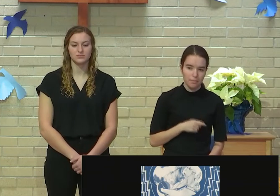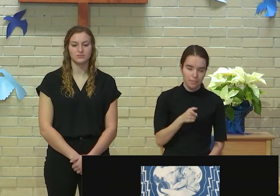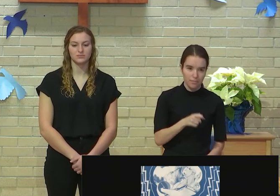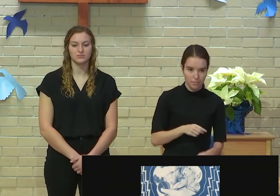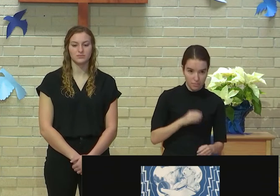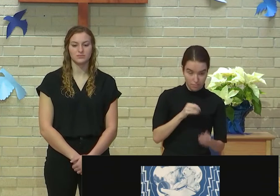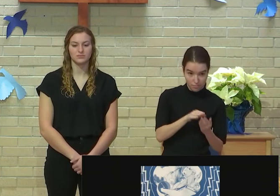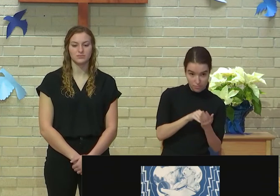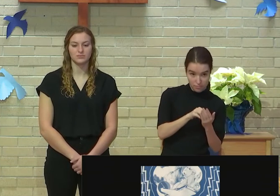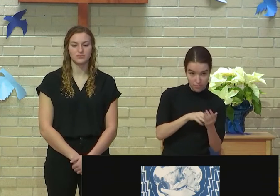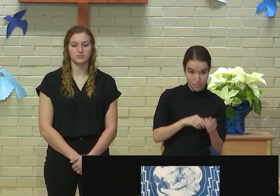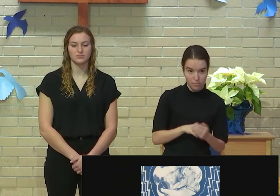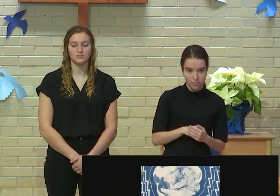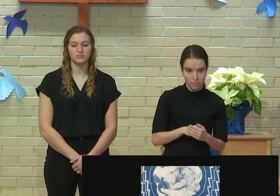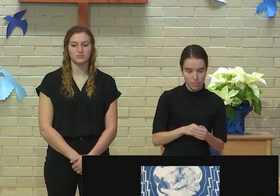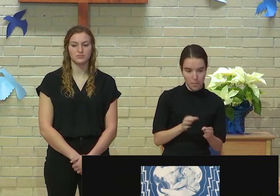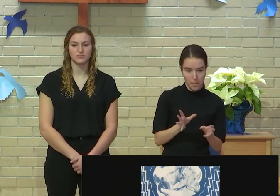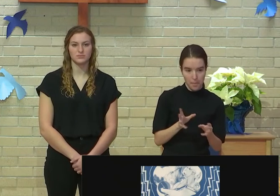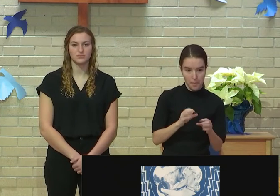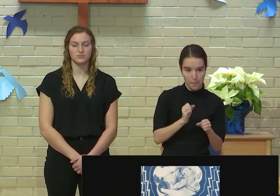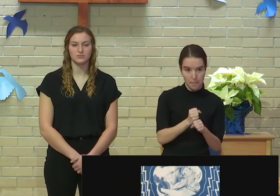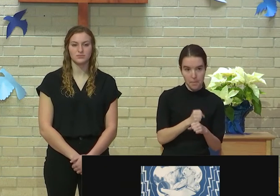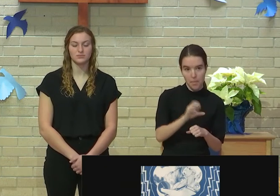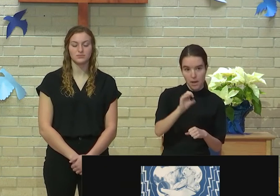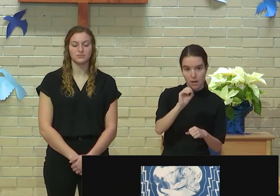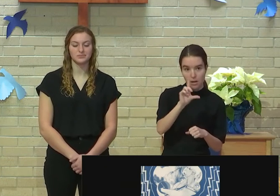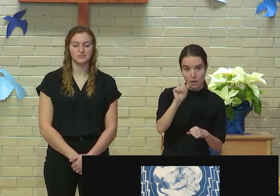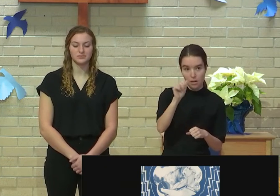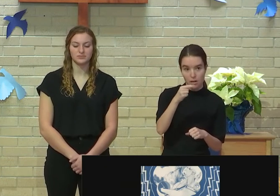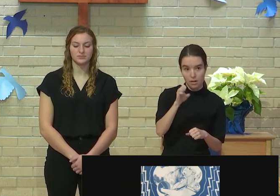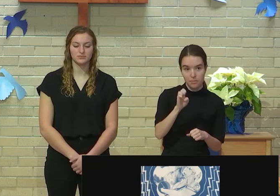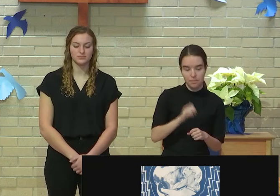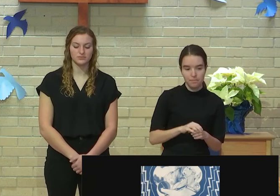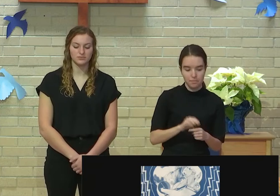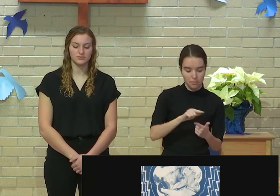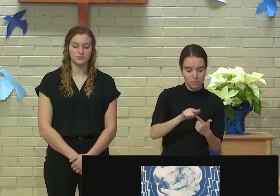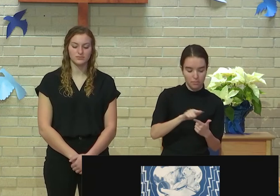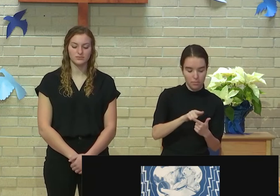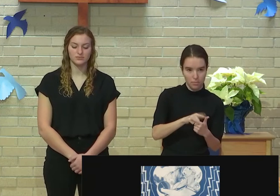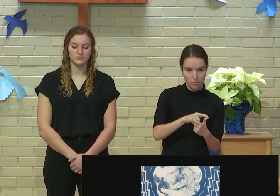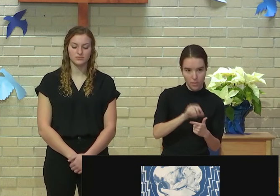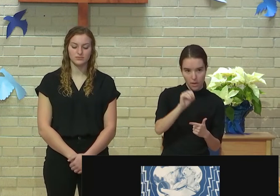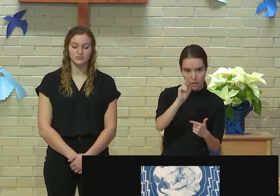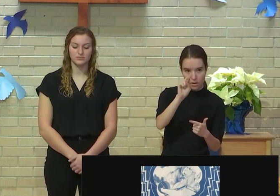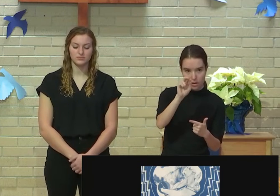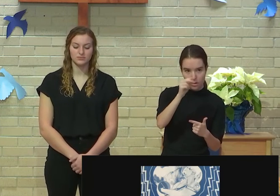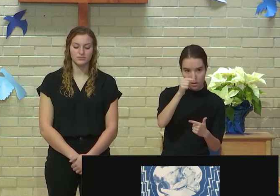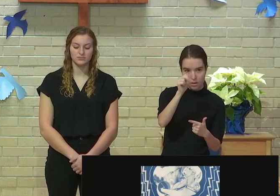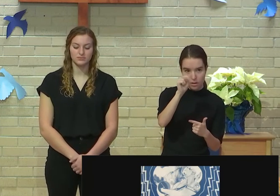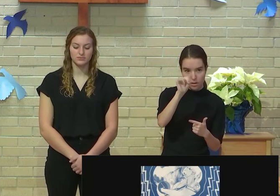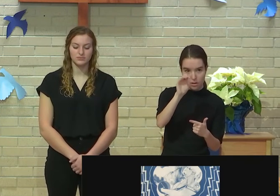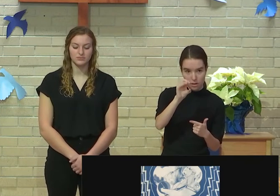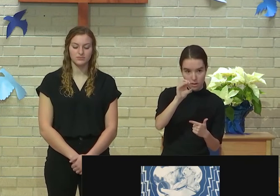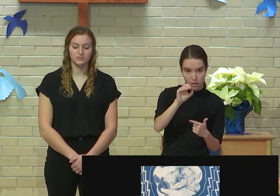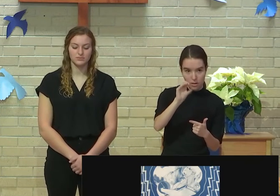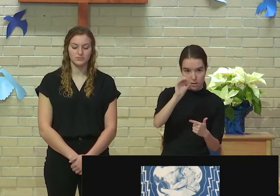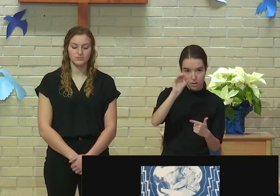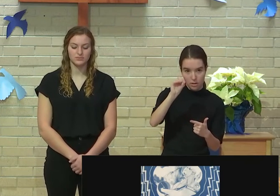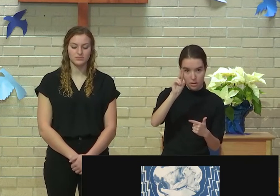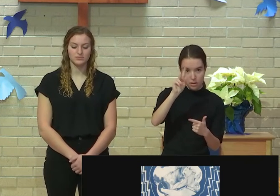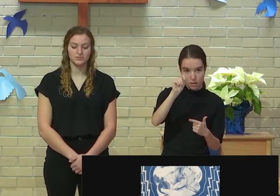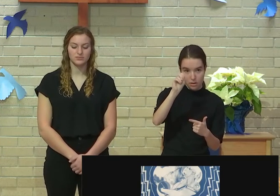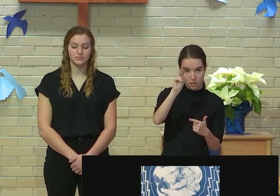collage that does one of two things. One is to use organic cutouts to make a man-made object,